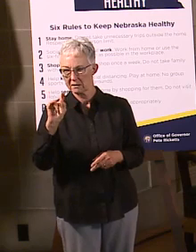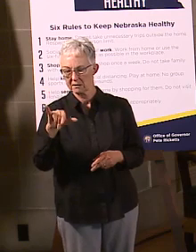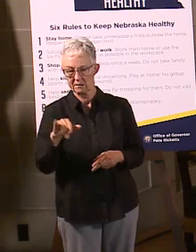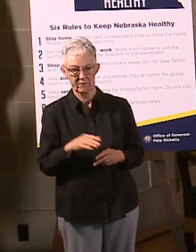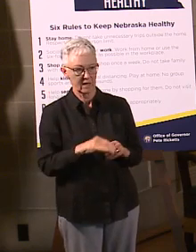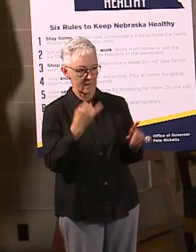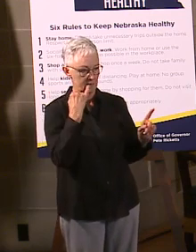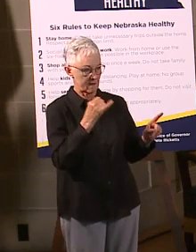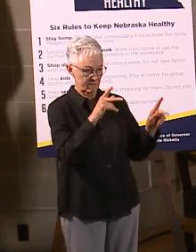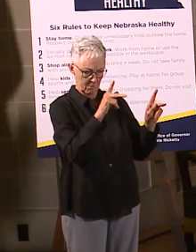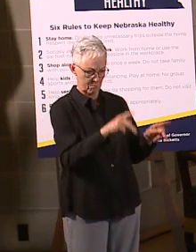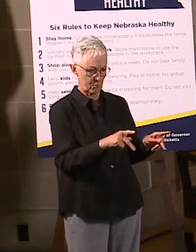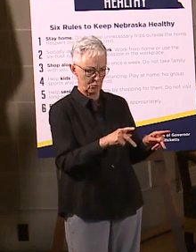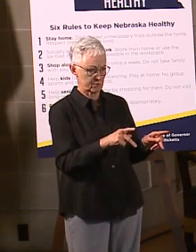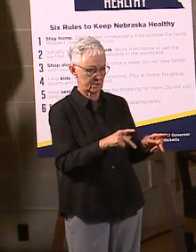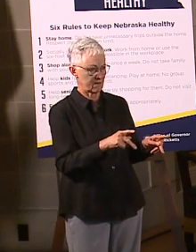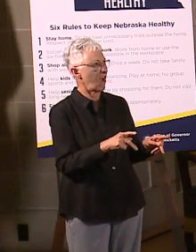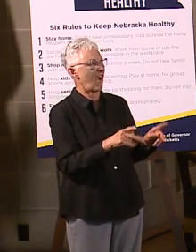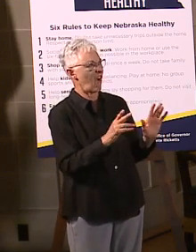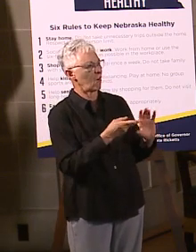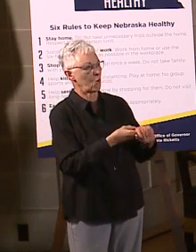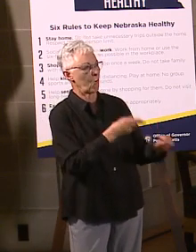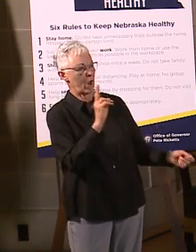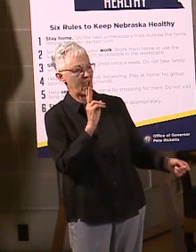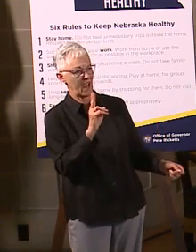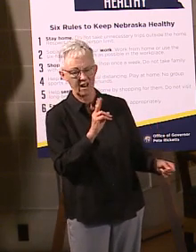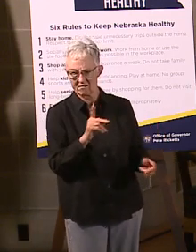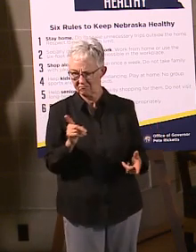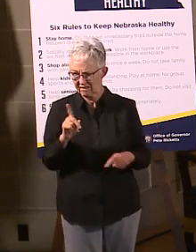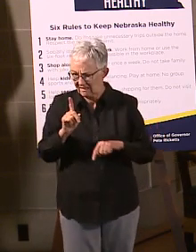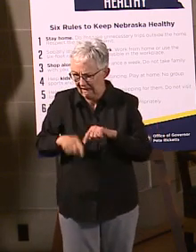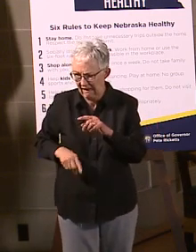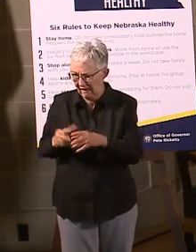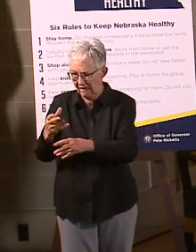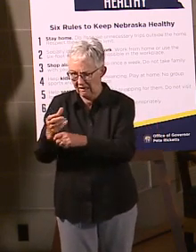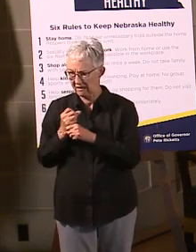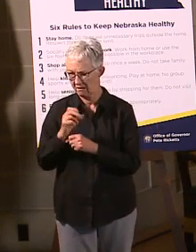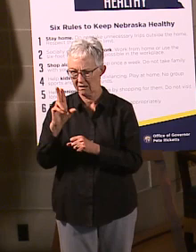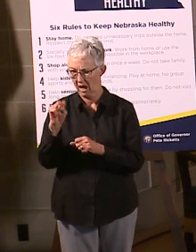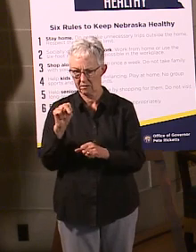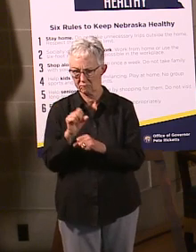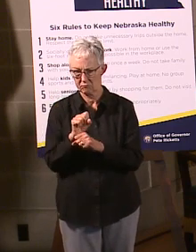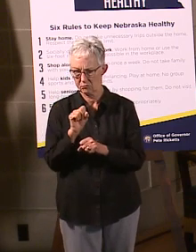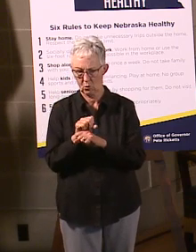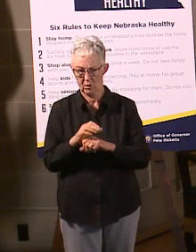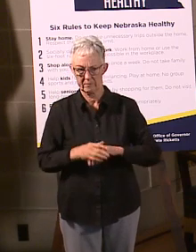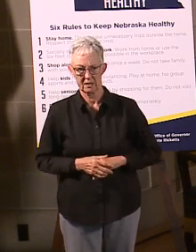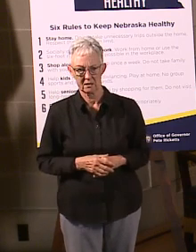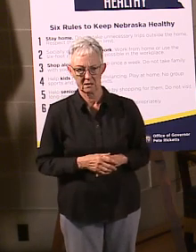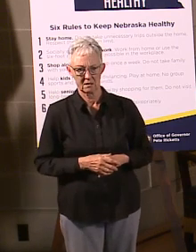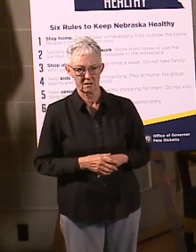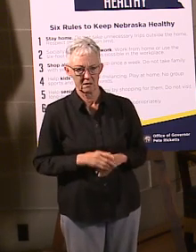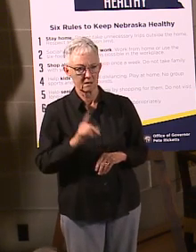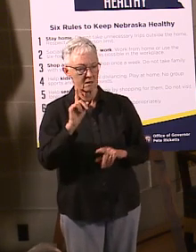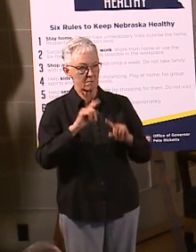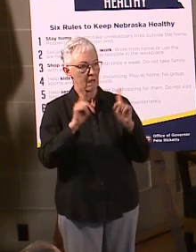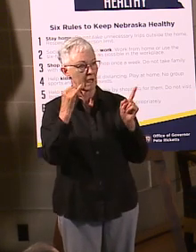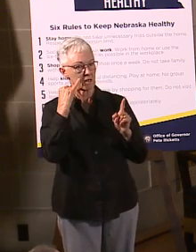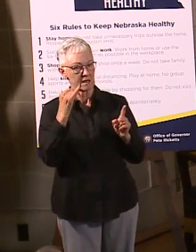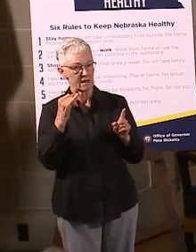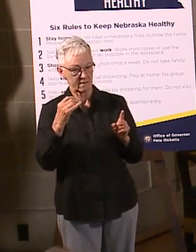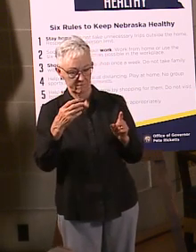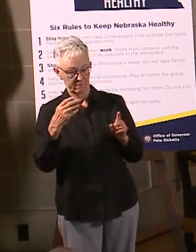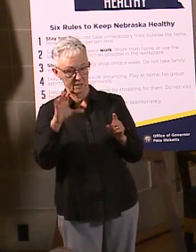eligible for unemployment. So, you can't just quit and be eligible for unemployment. But if an employer does suspect that somebody has quit